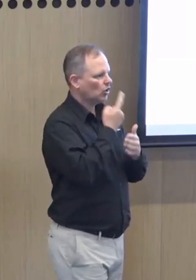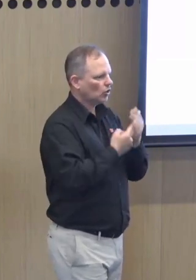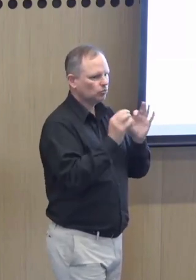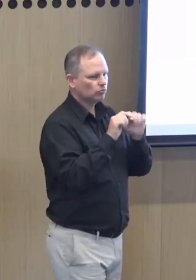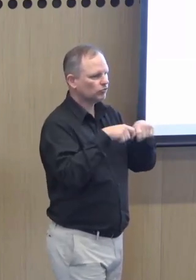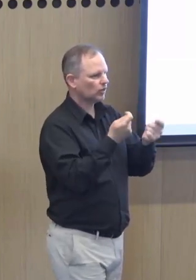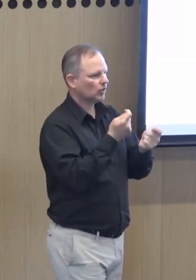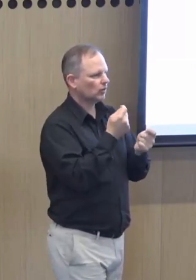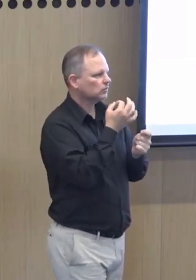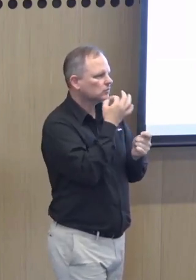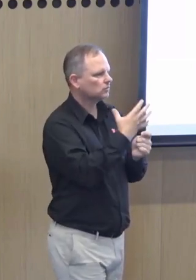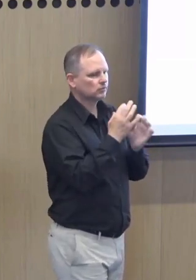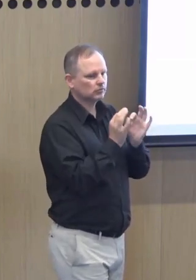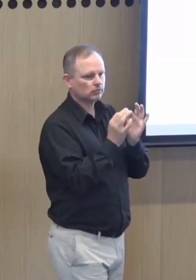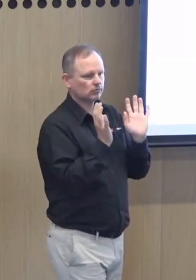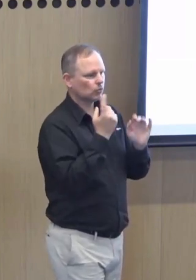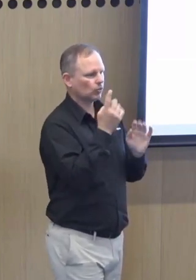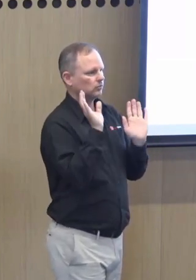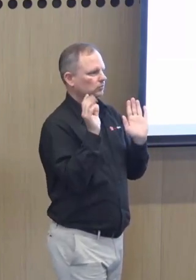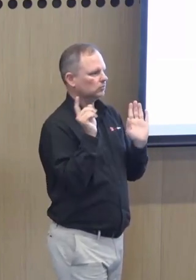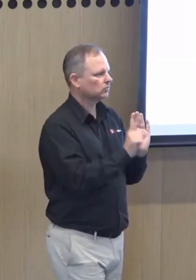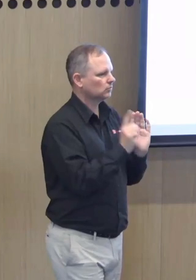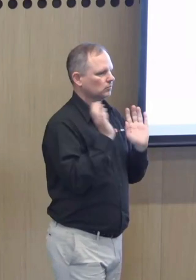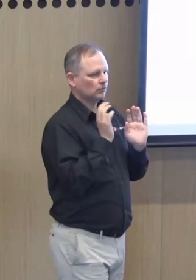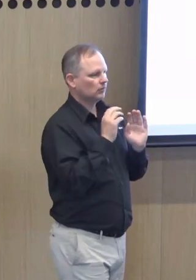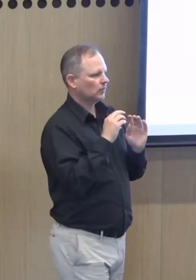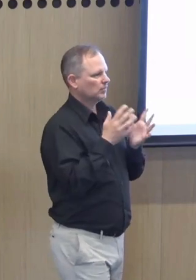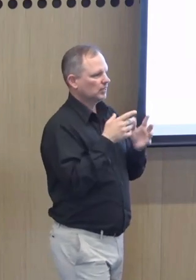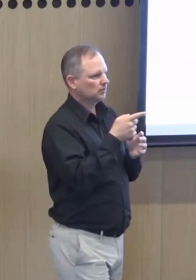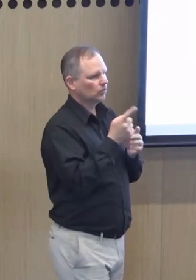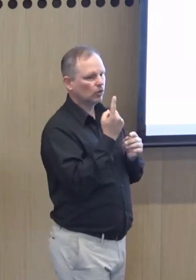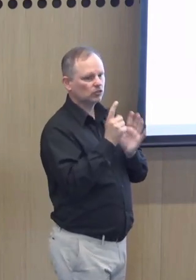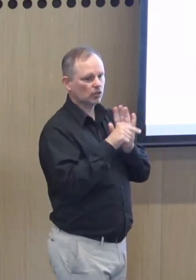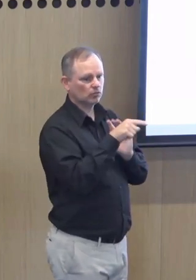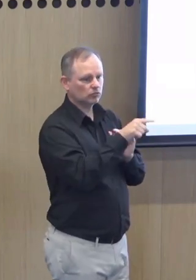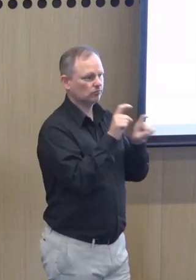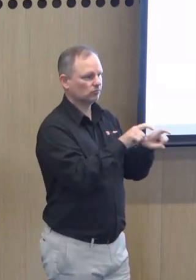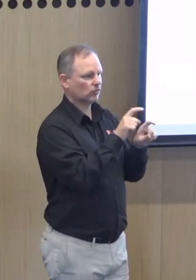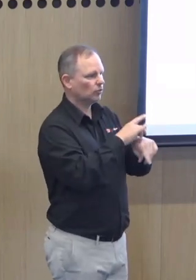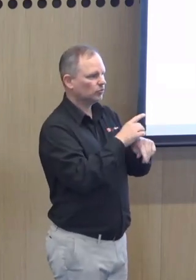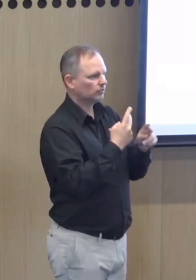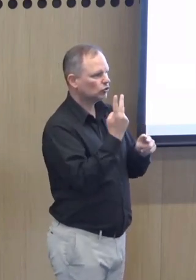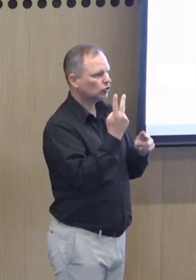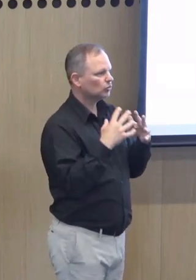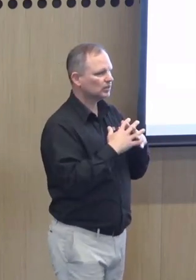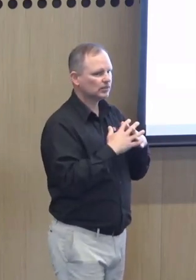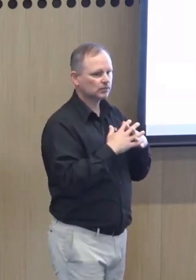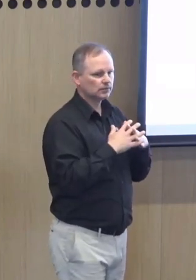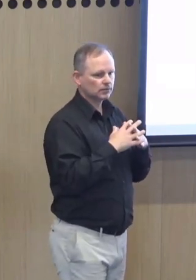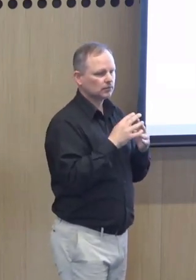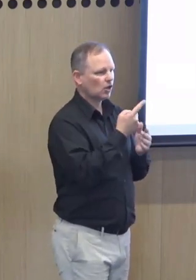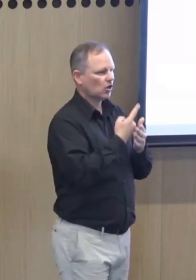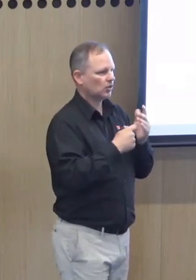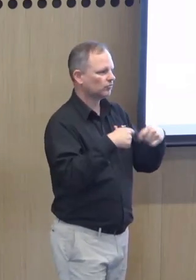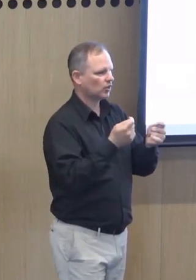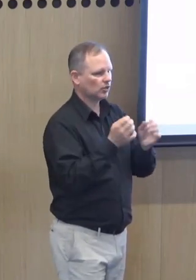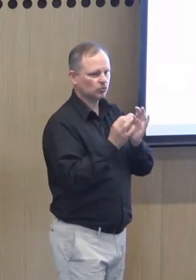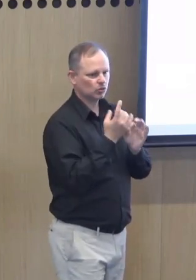and then having access to be able to properly articulate themselves in a language that they only know. And they were in the hospital